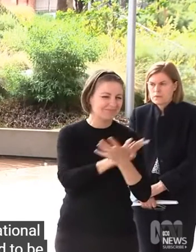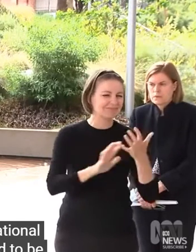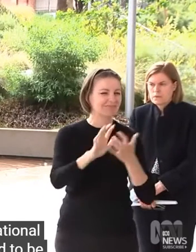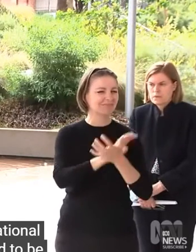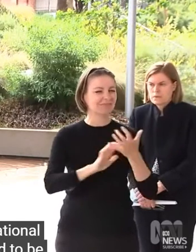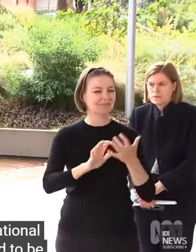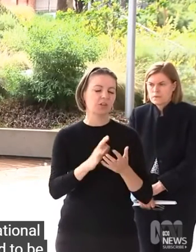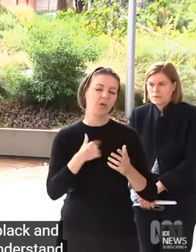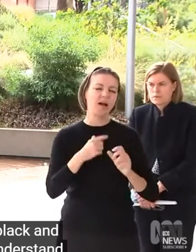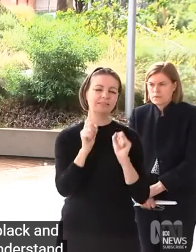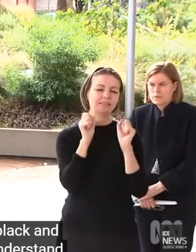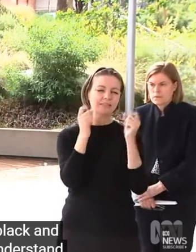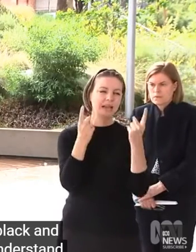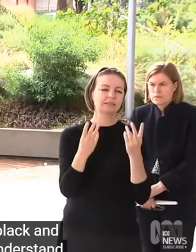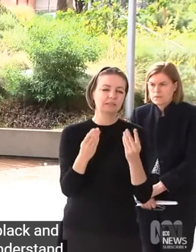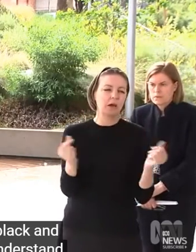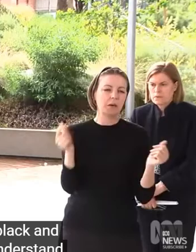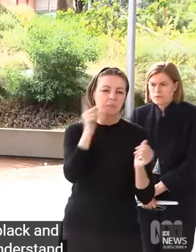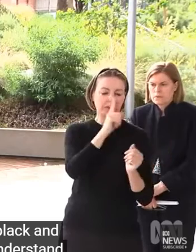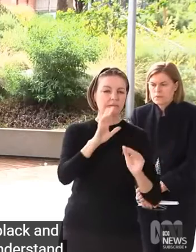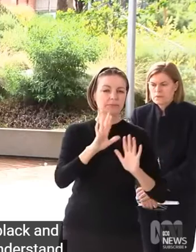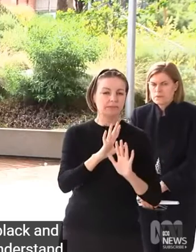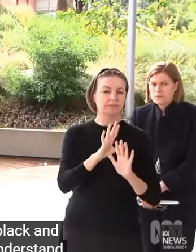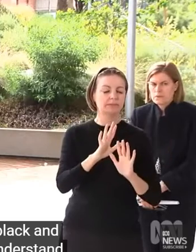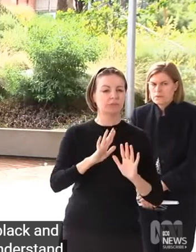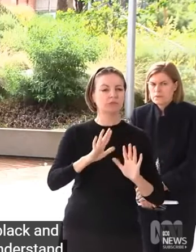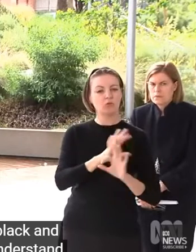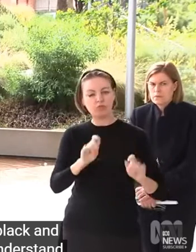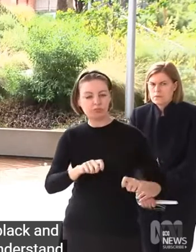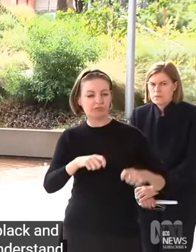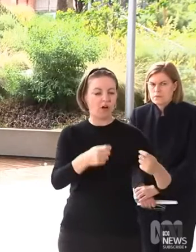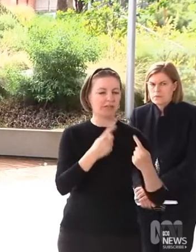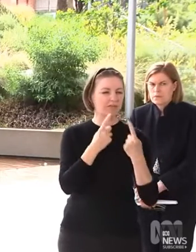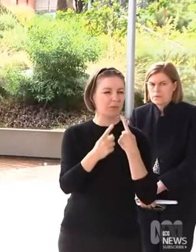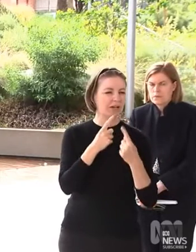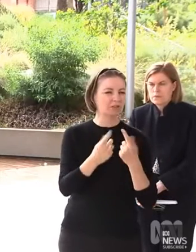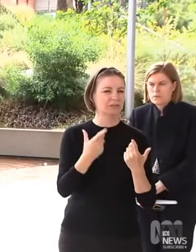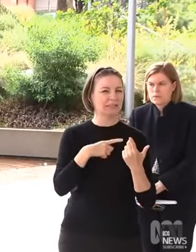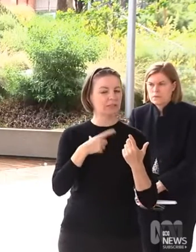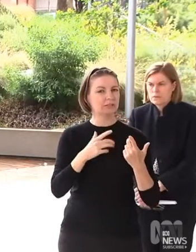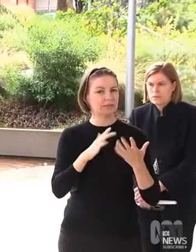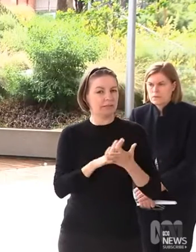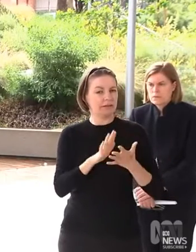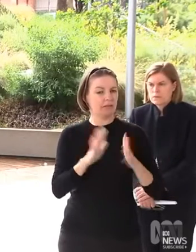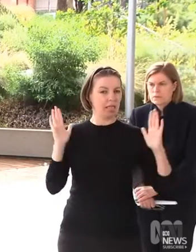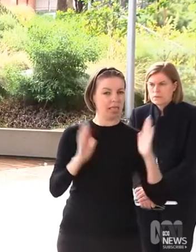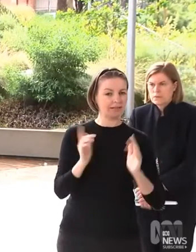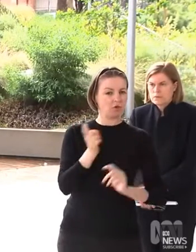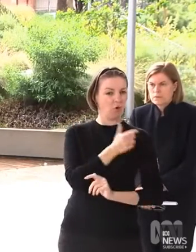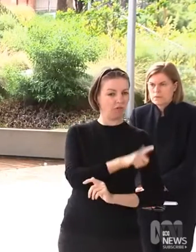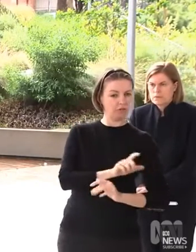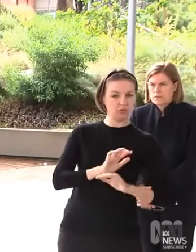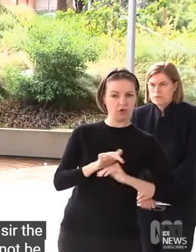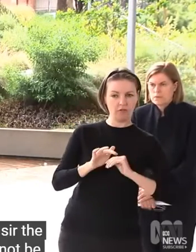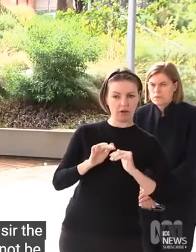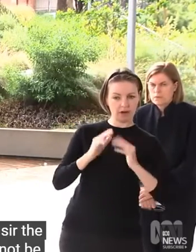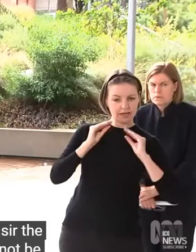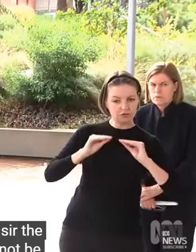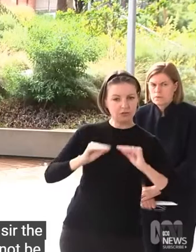in a number of cases, certain information might not be provided because it may lead to reducing confidence in a system when